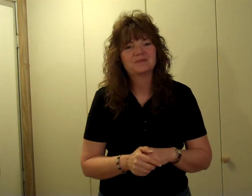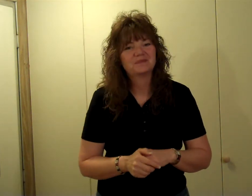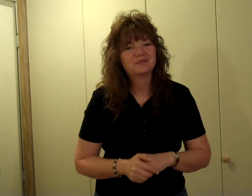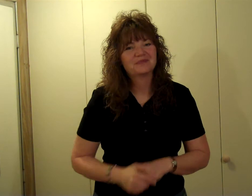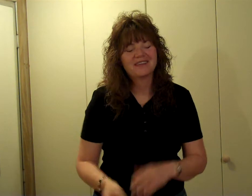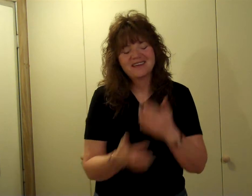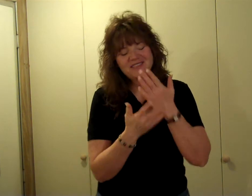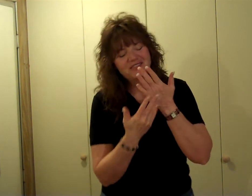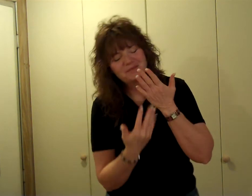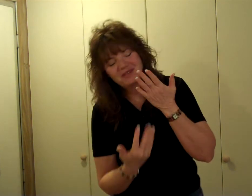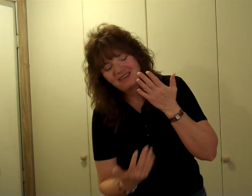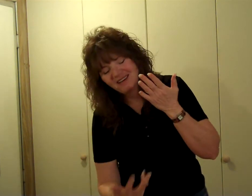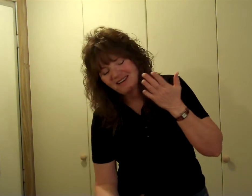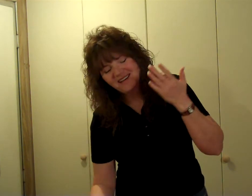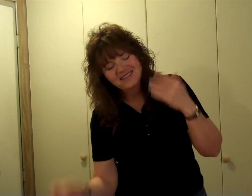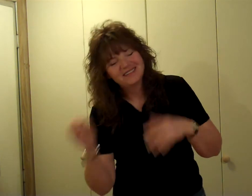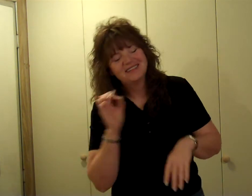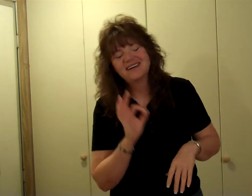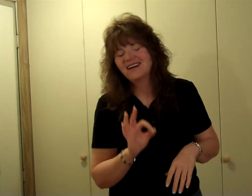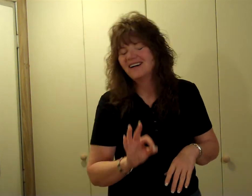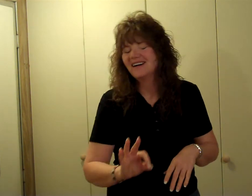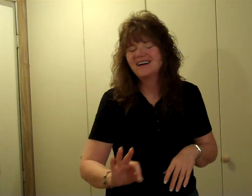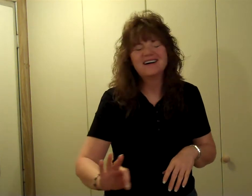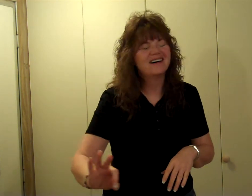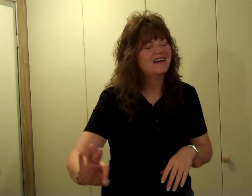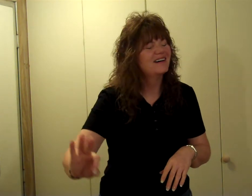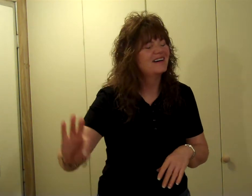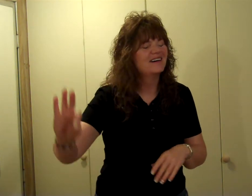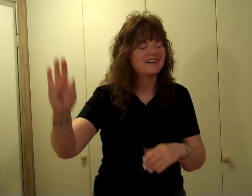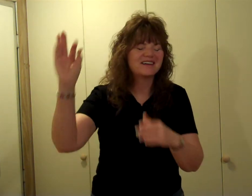The blood you cannot live.